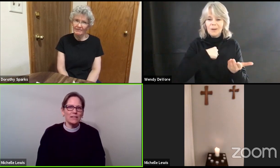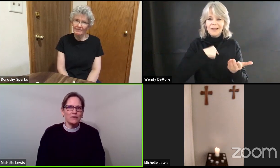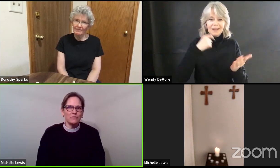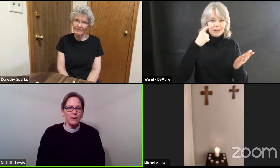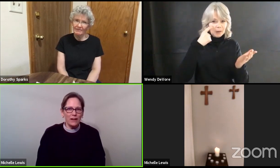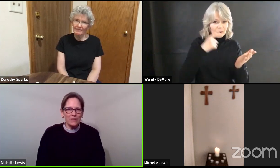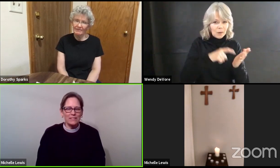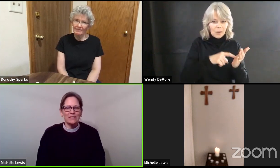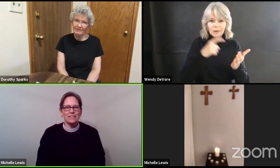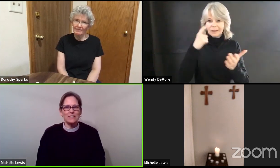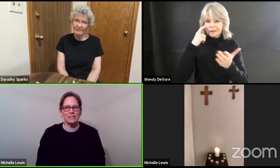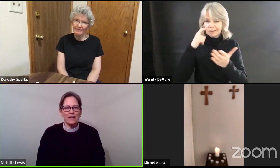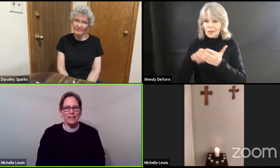give us delight